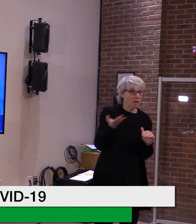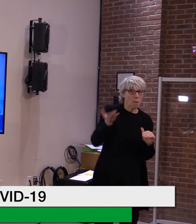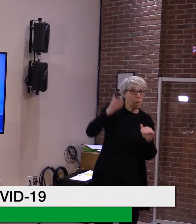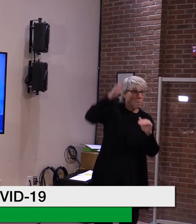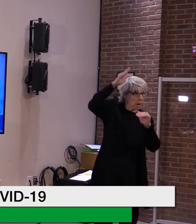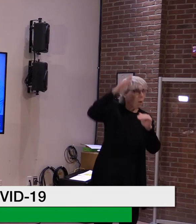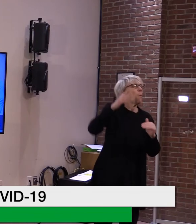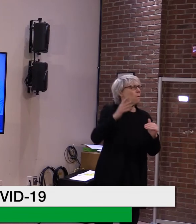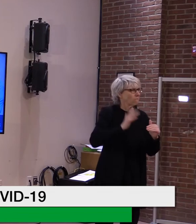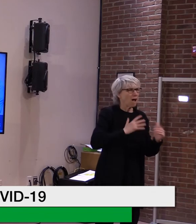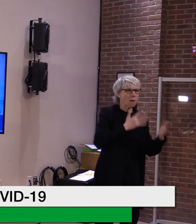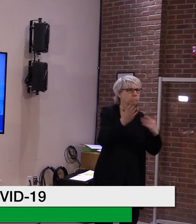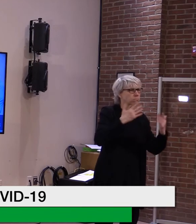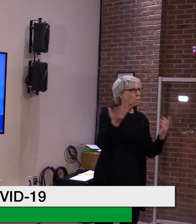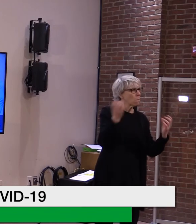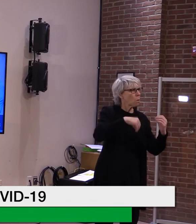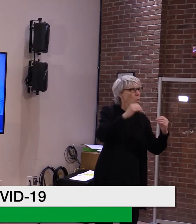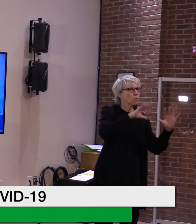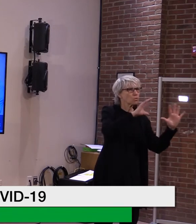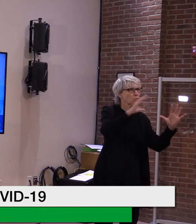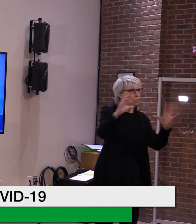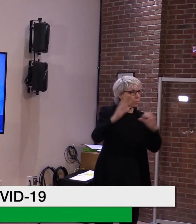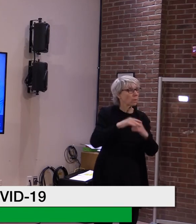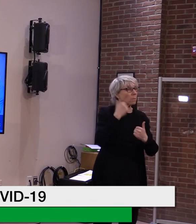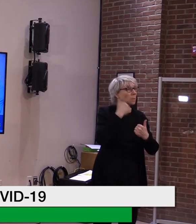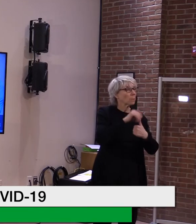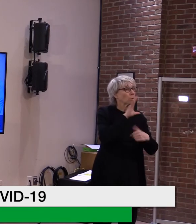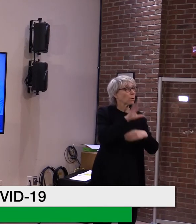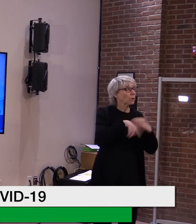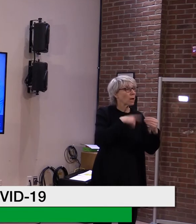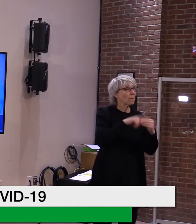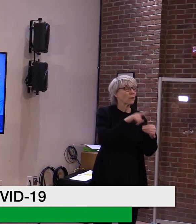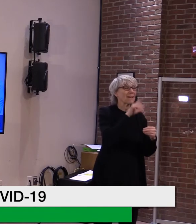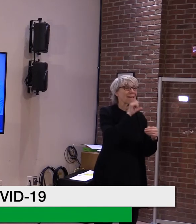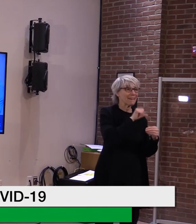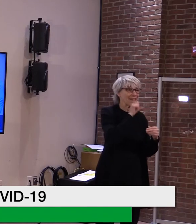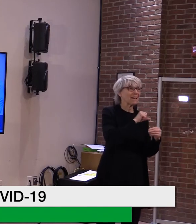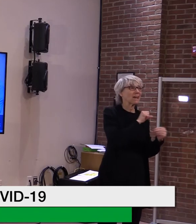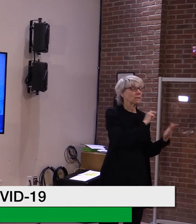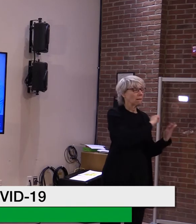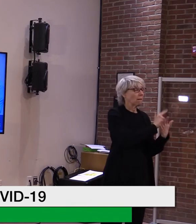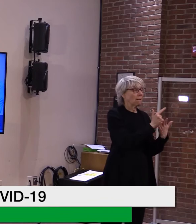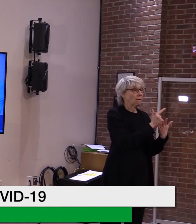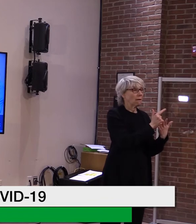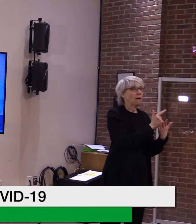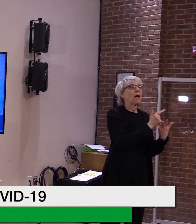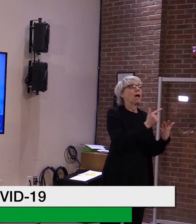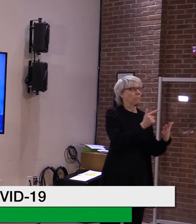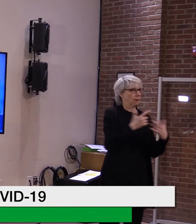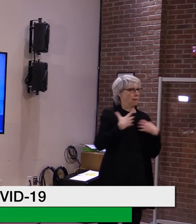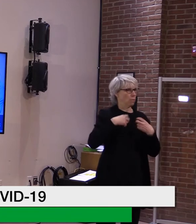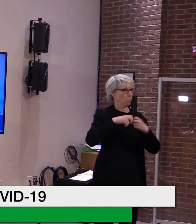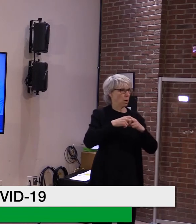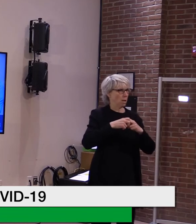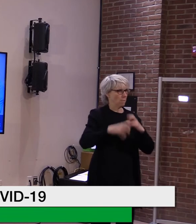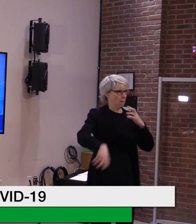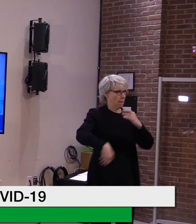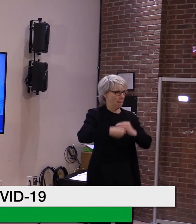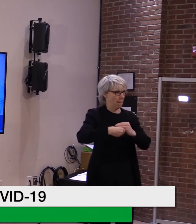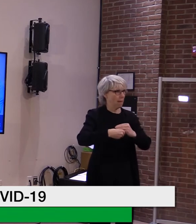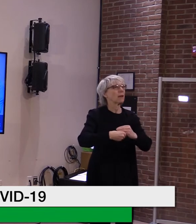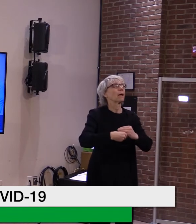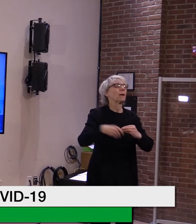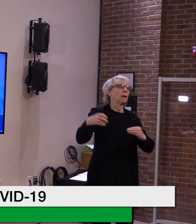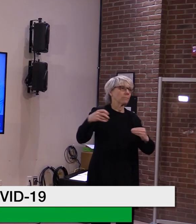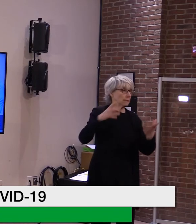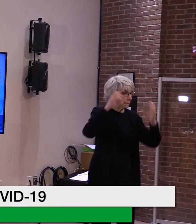expand, um, through our age bands as we, we go through those age bands. That will capture a lot, a lot of people.